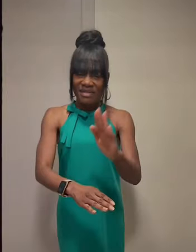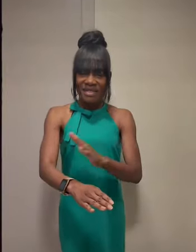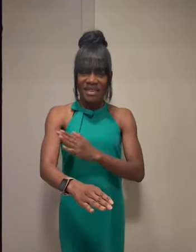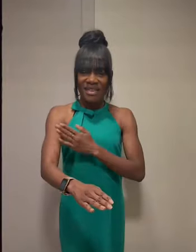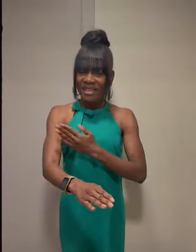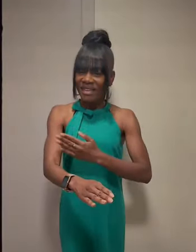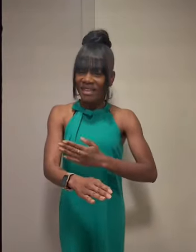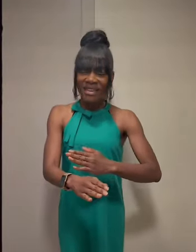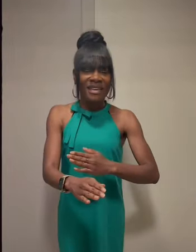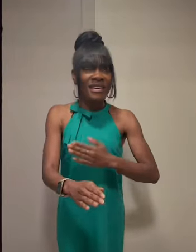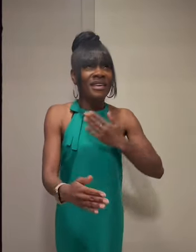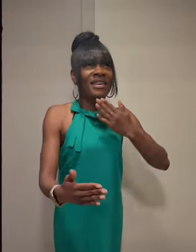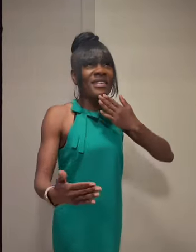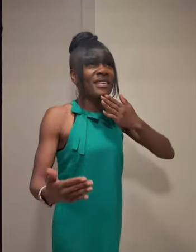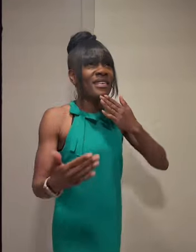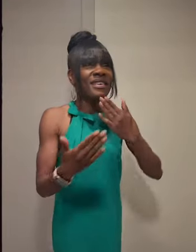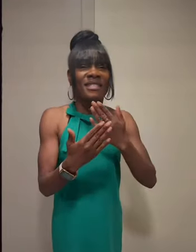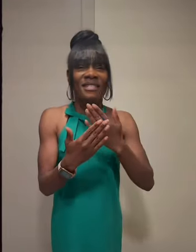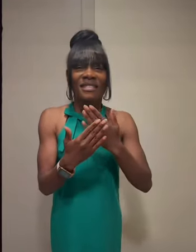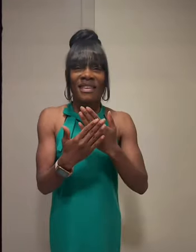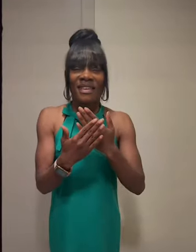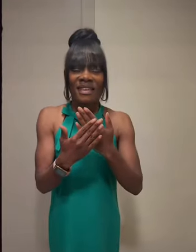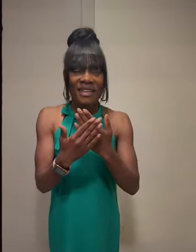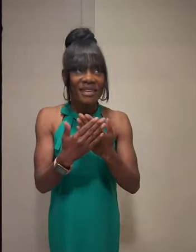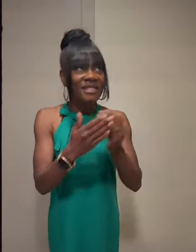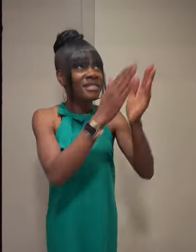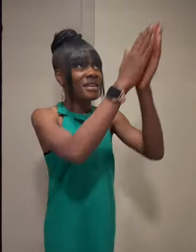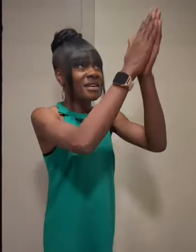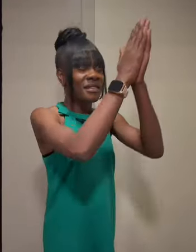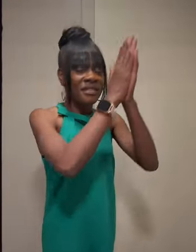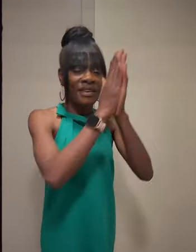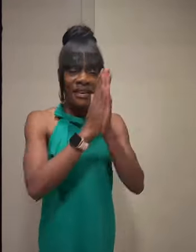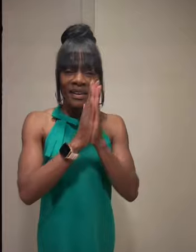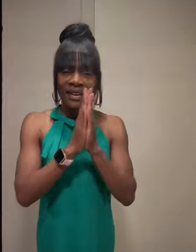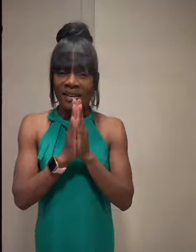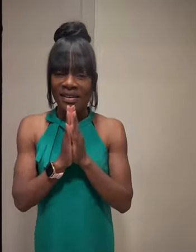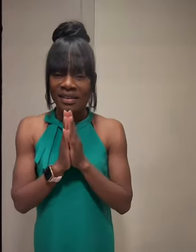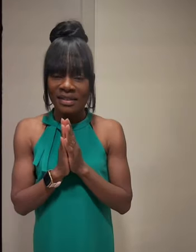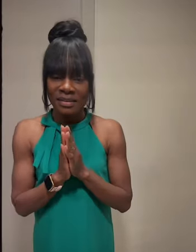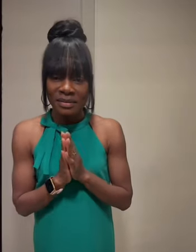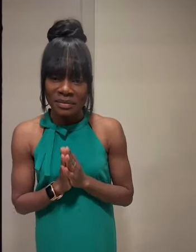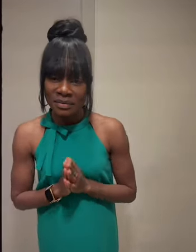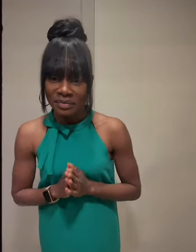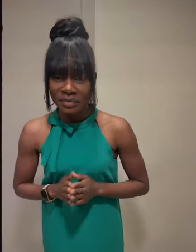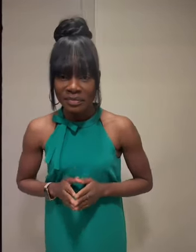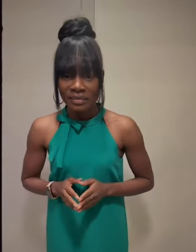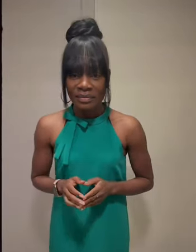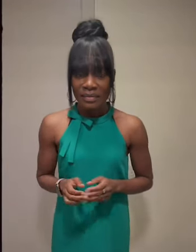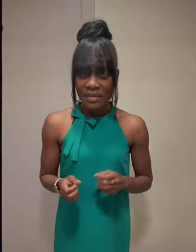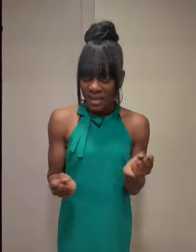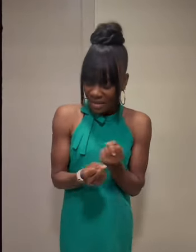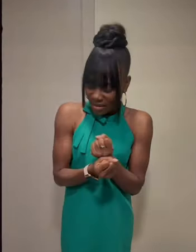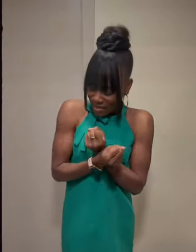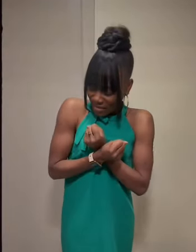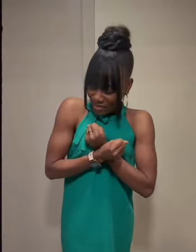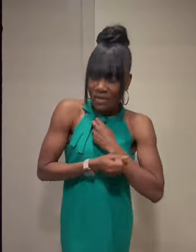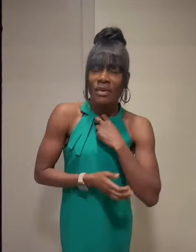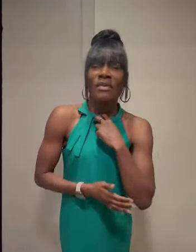sing of the goodness of God I love your